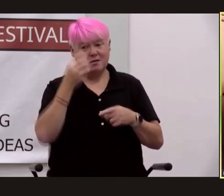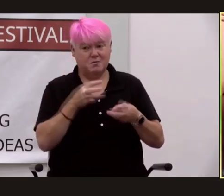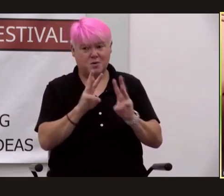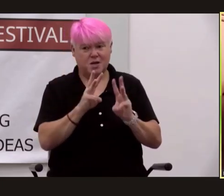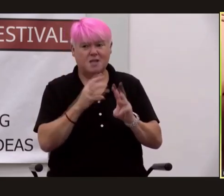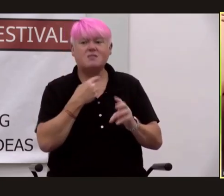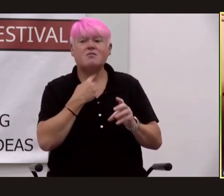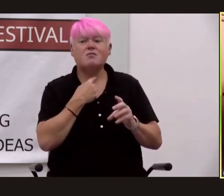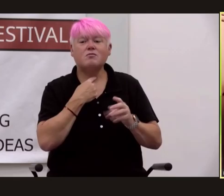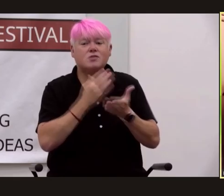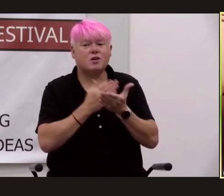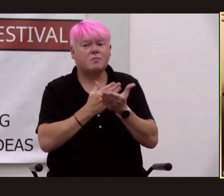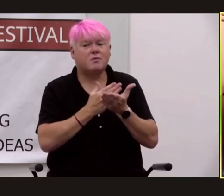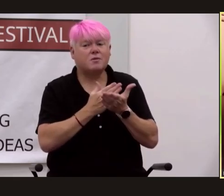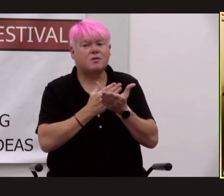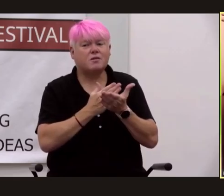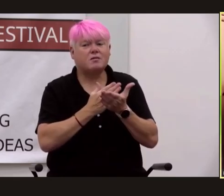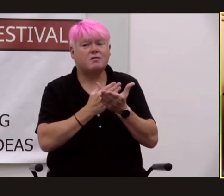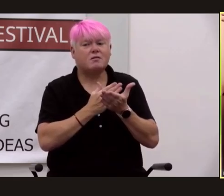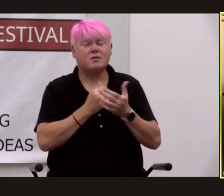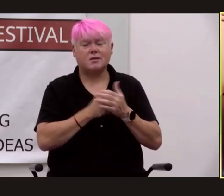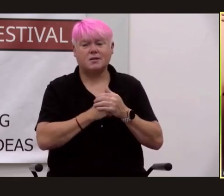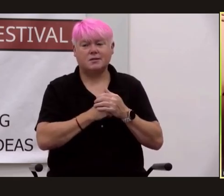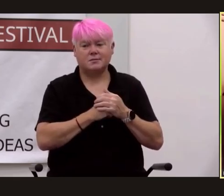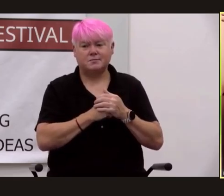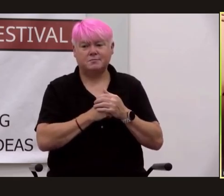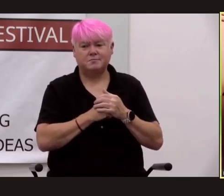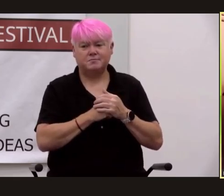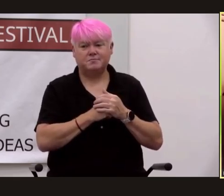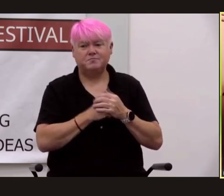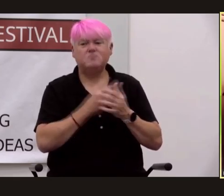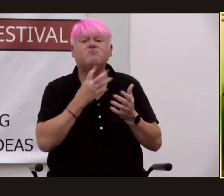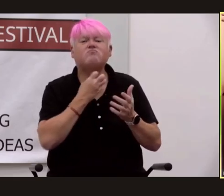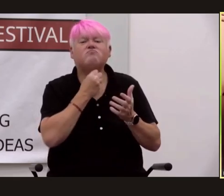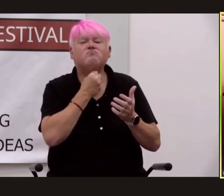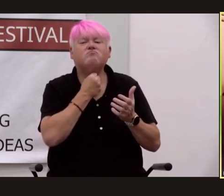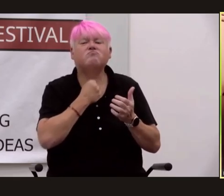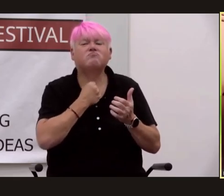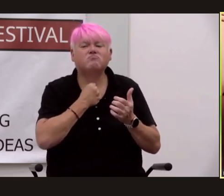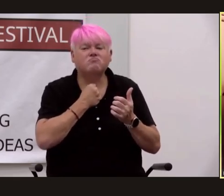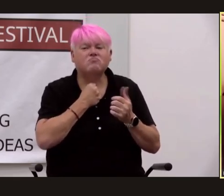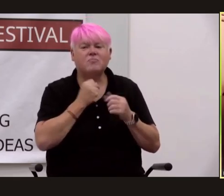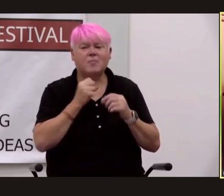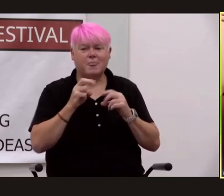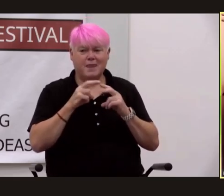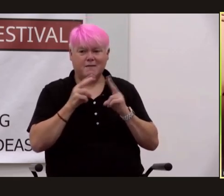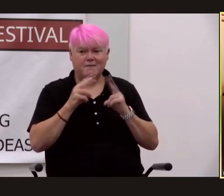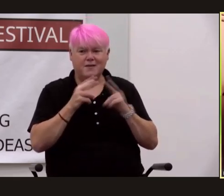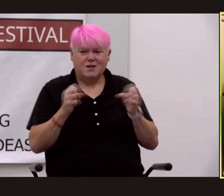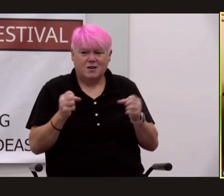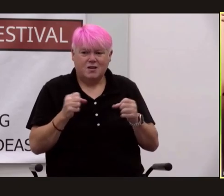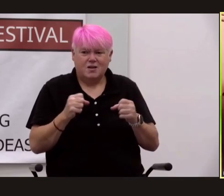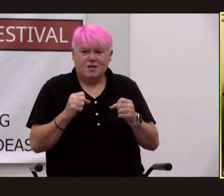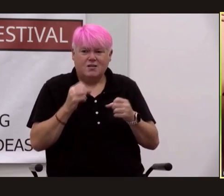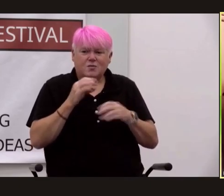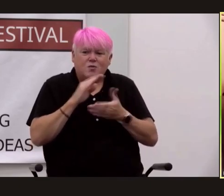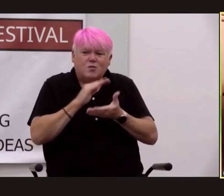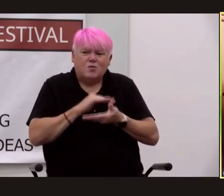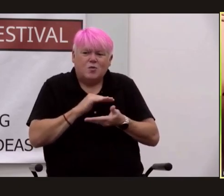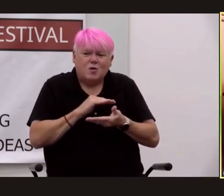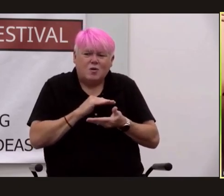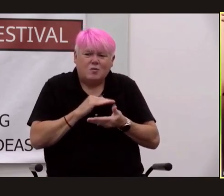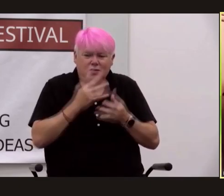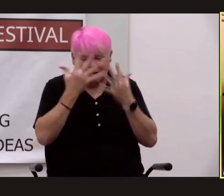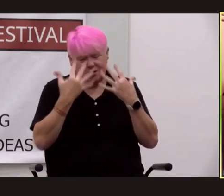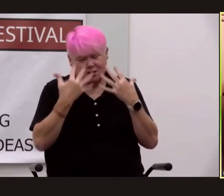more than his usual smoker's cough constriction as if his very core was loath to let out the words